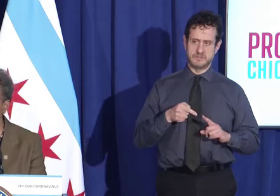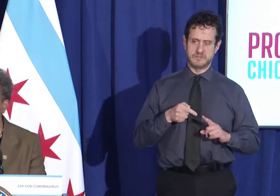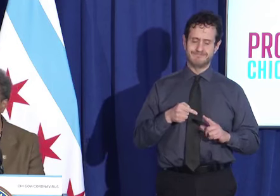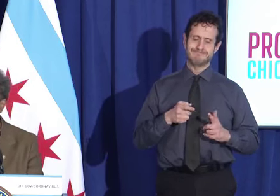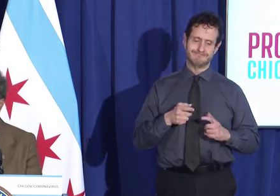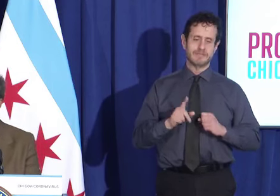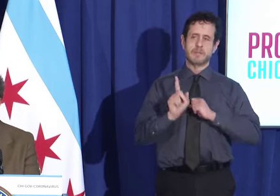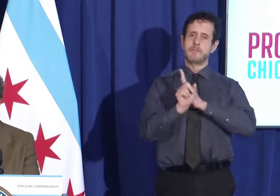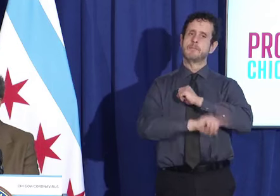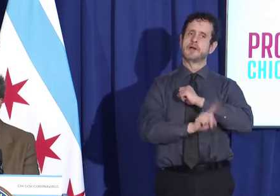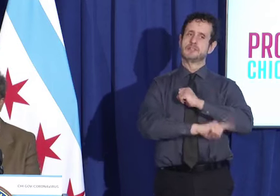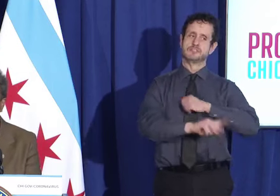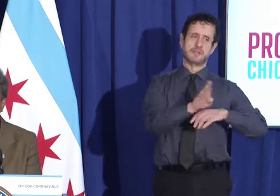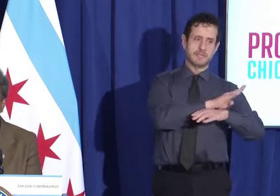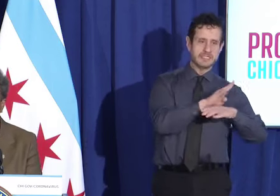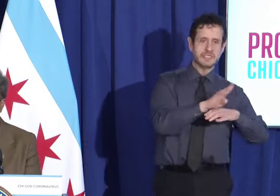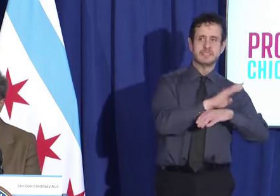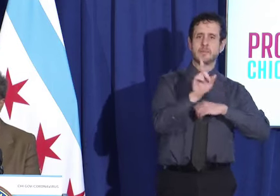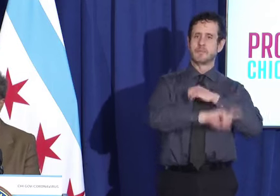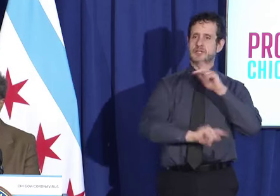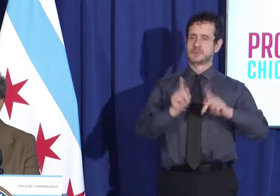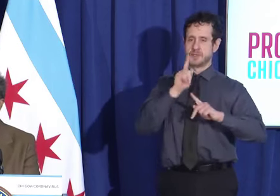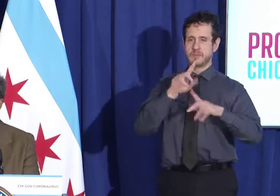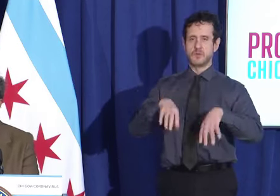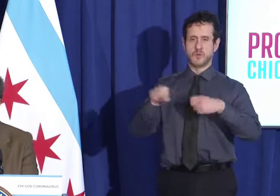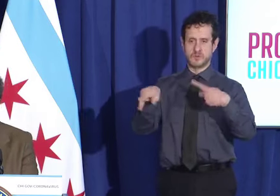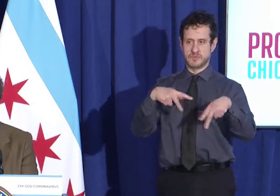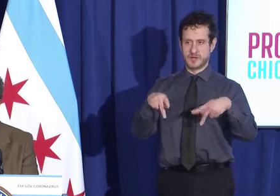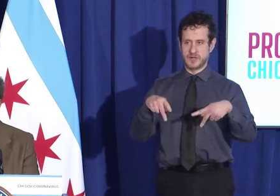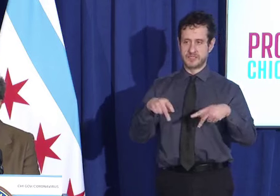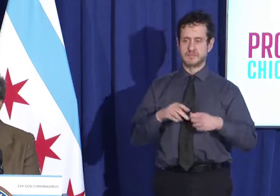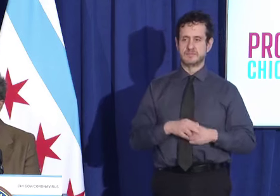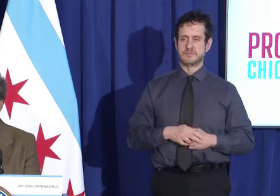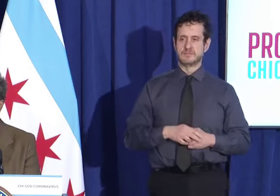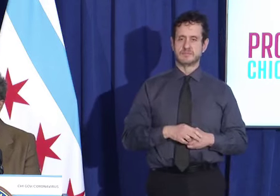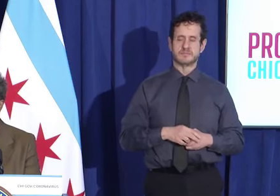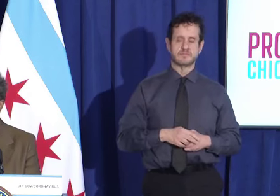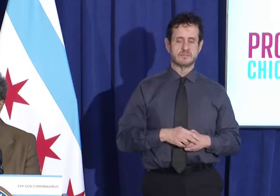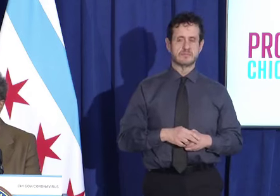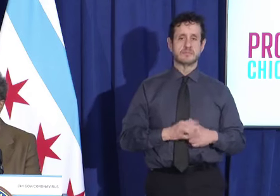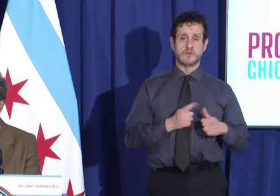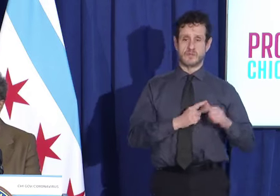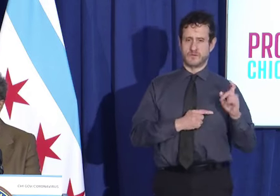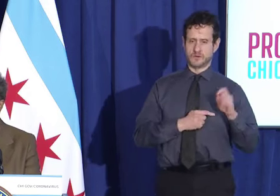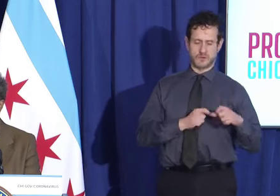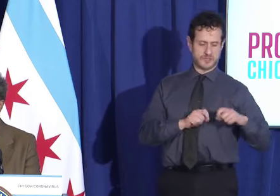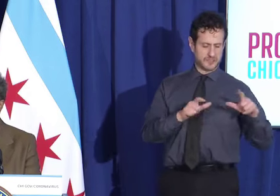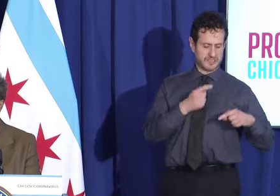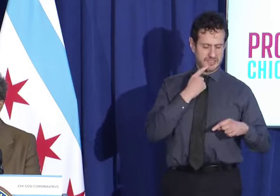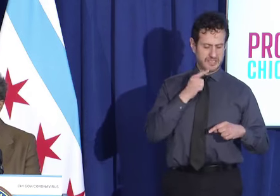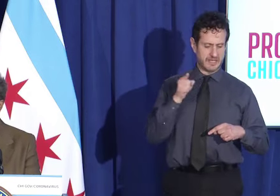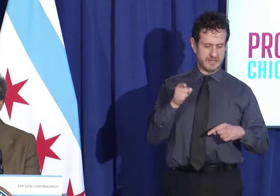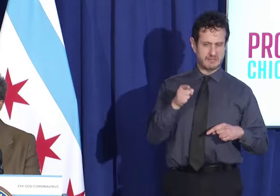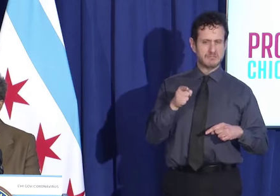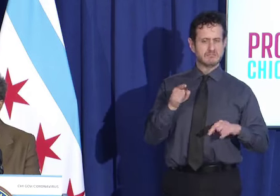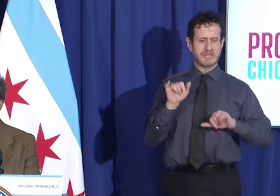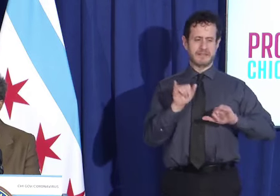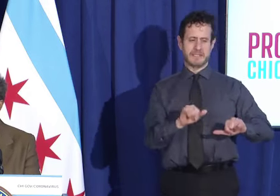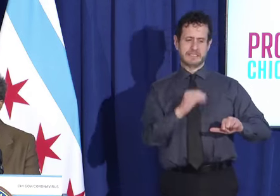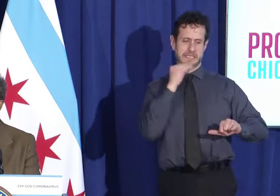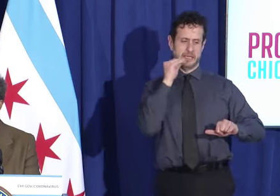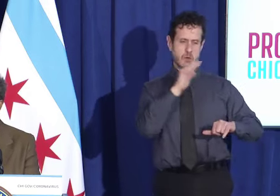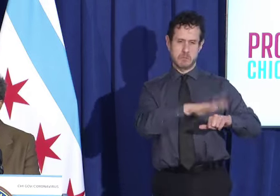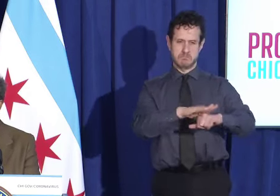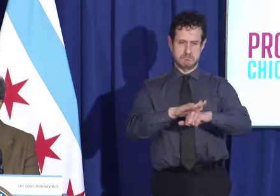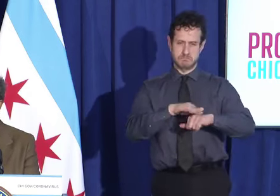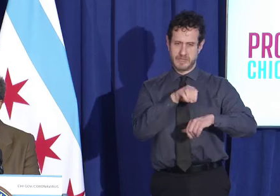of your advisory. I used Franz Spielmann's question because he was the first one. She says your stay at home advisory is just